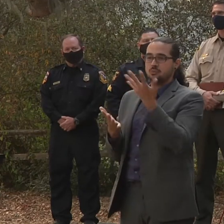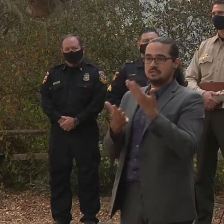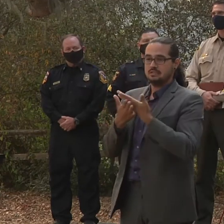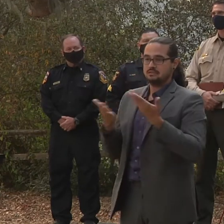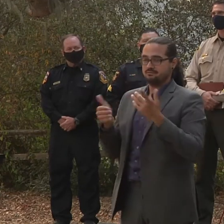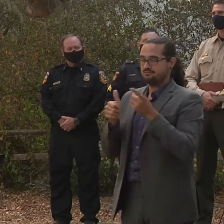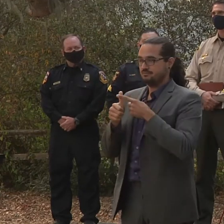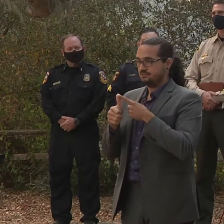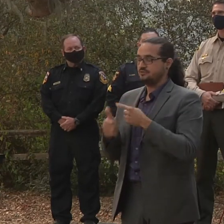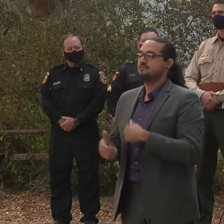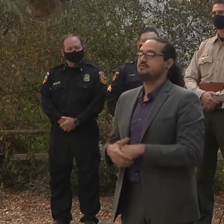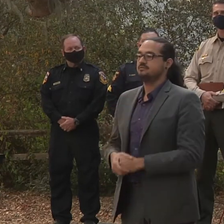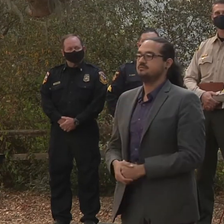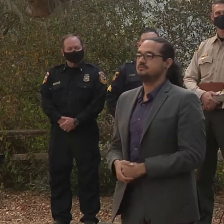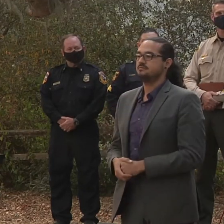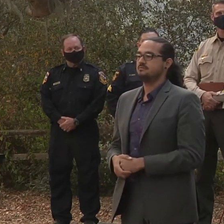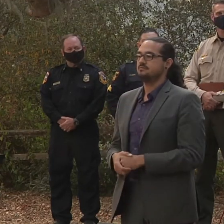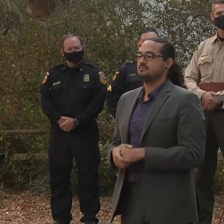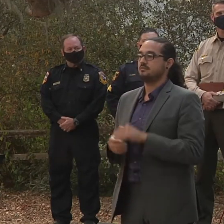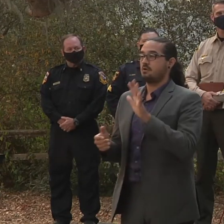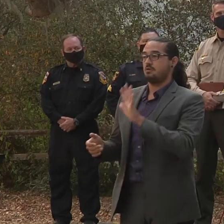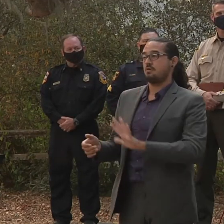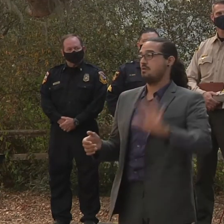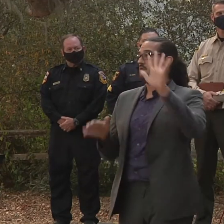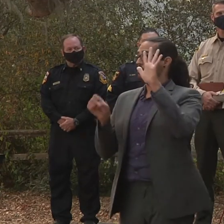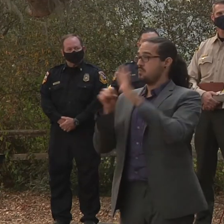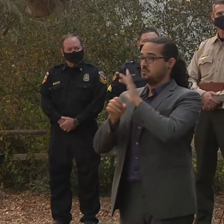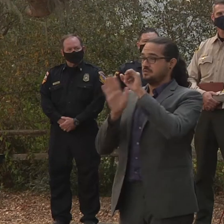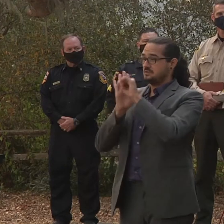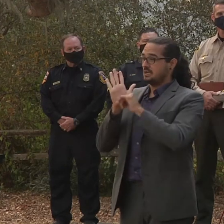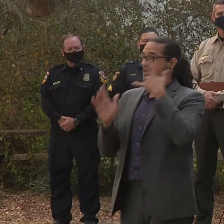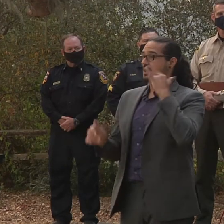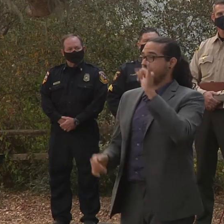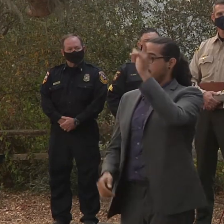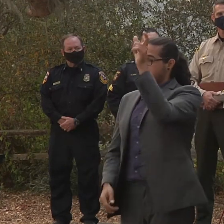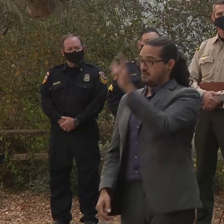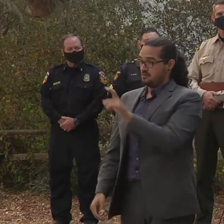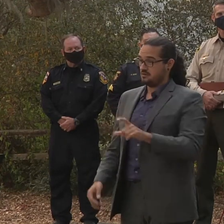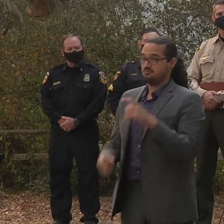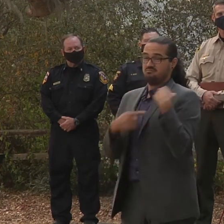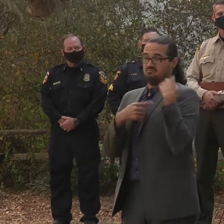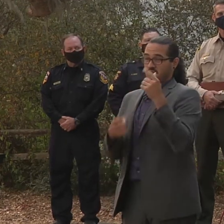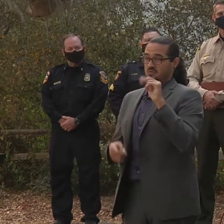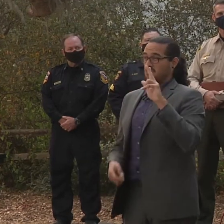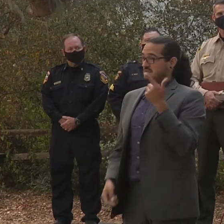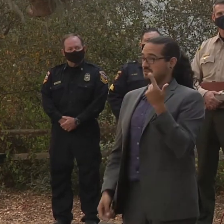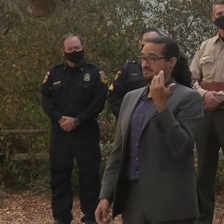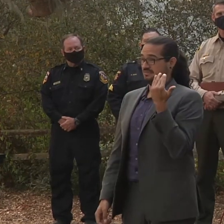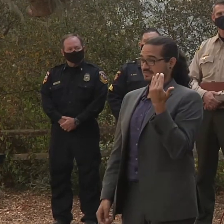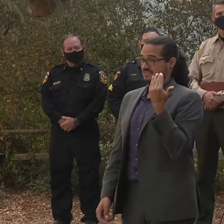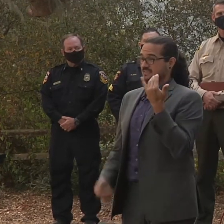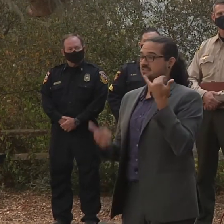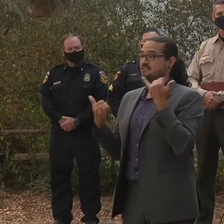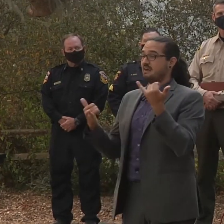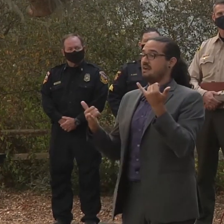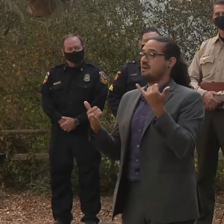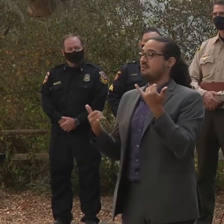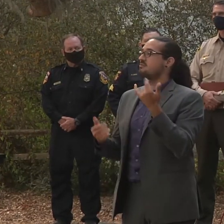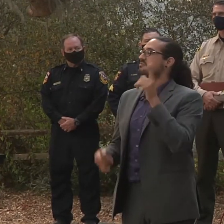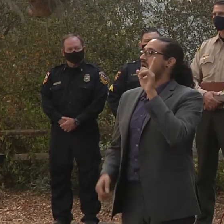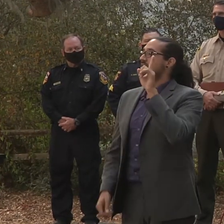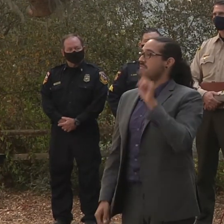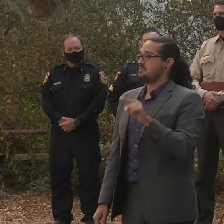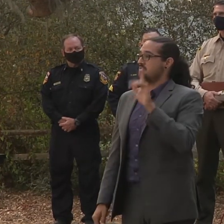we can report that across California since August 15th, 1.25 million acres of land burned in the last